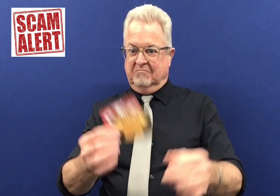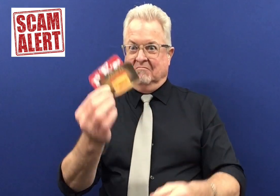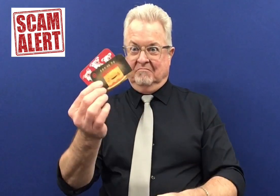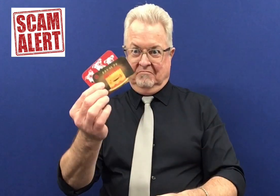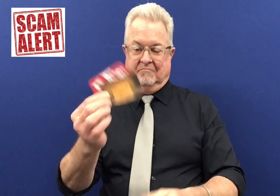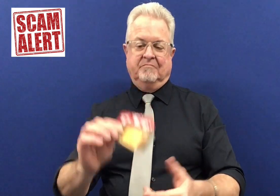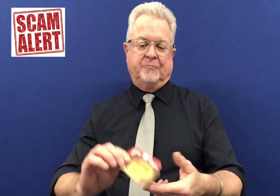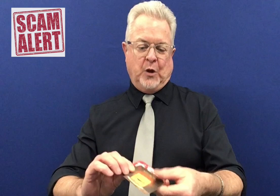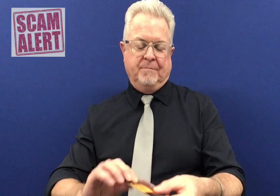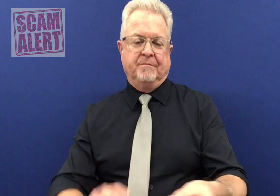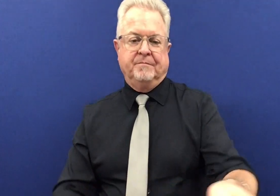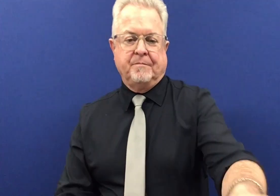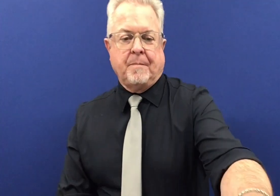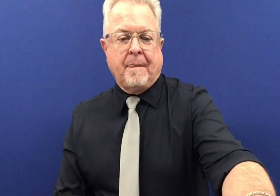to explain to you how that works.